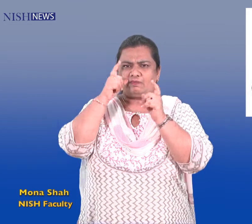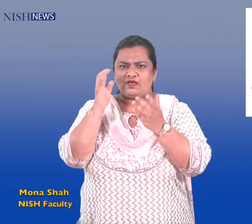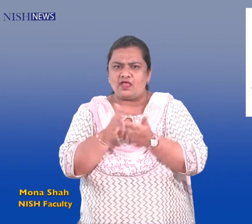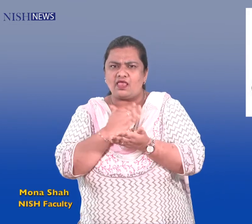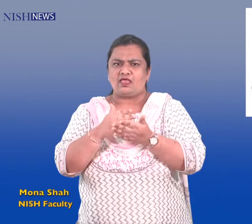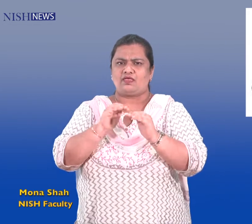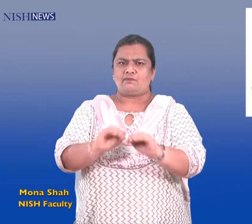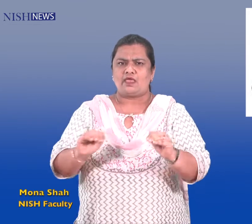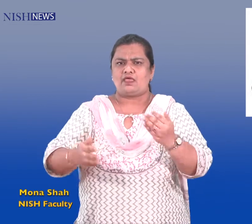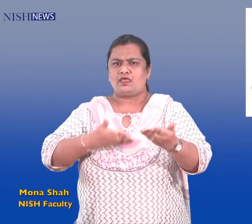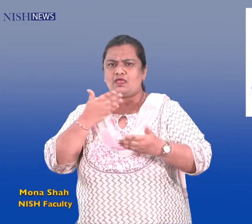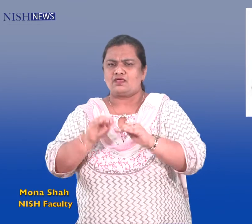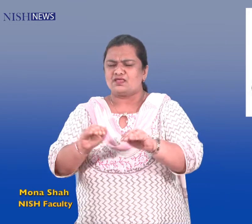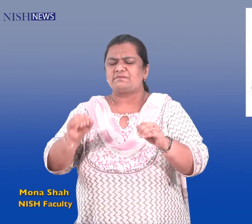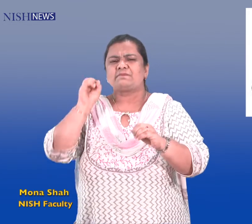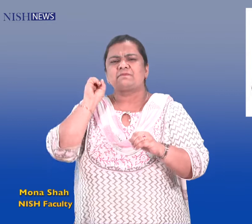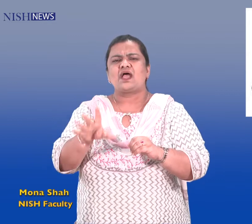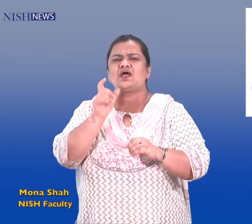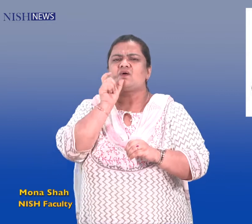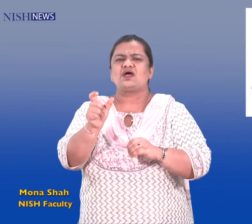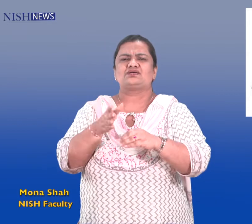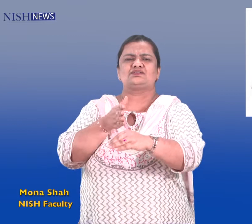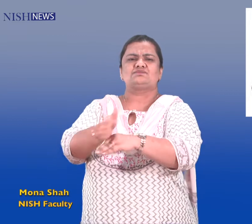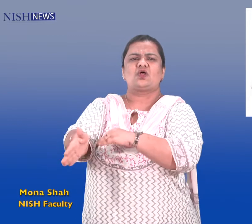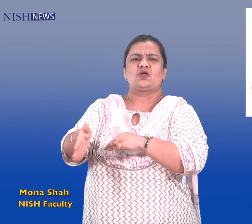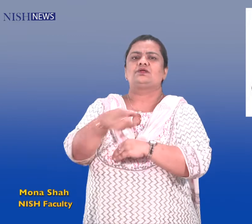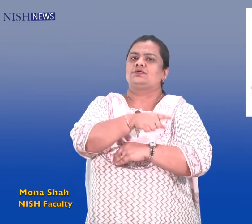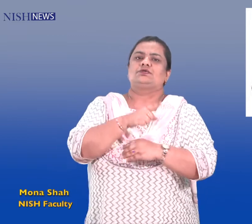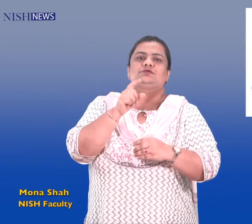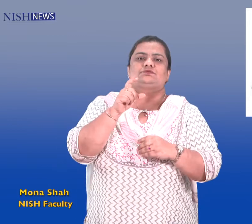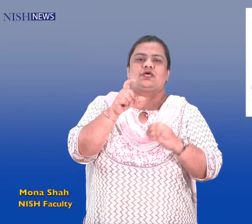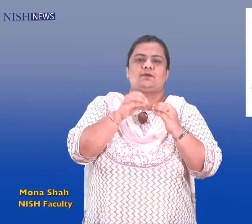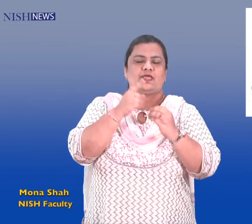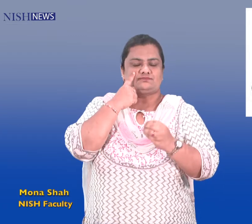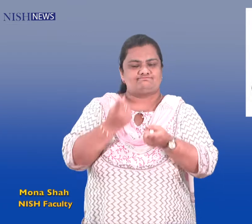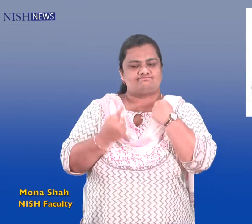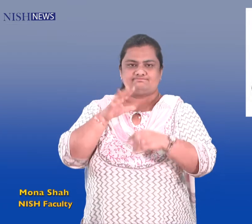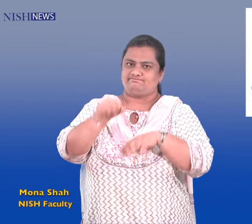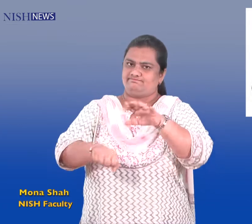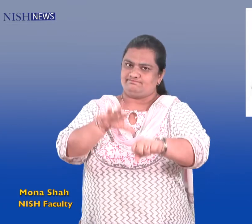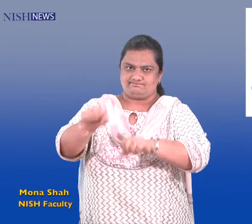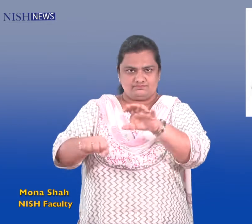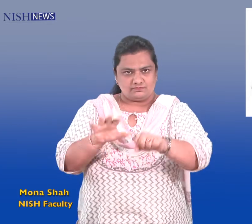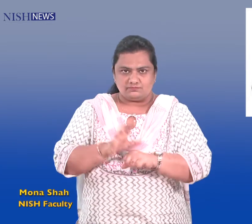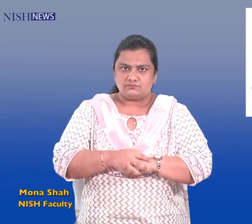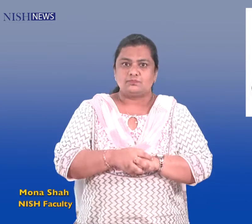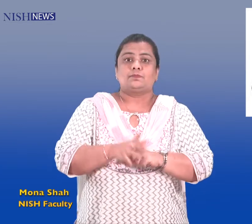CBI has so far identified more than 50 groups comprising over 5000 offenders who shared child sexual